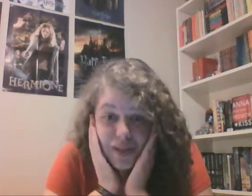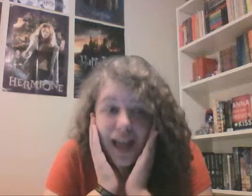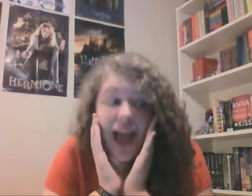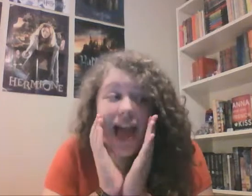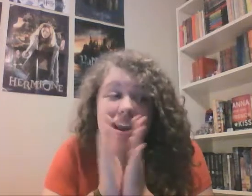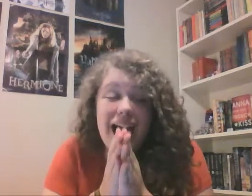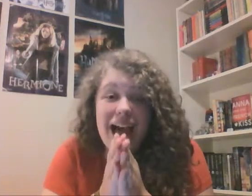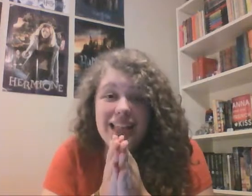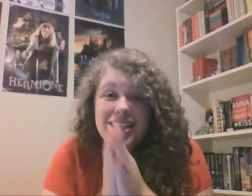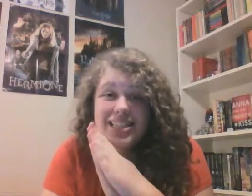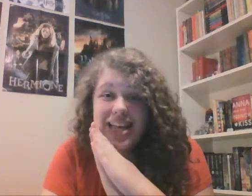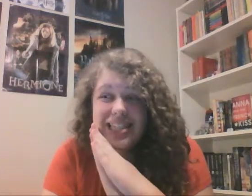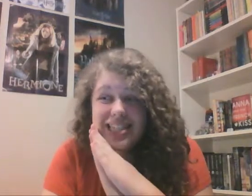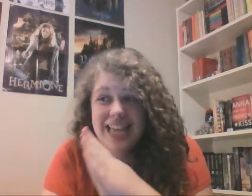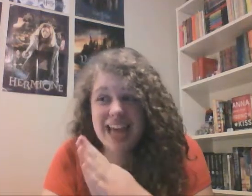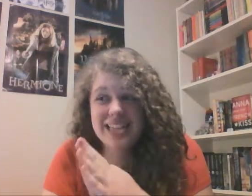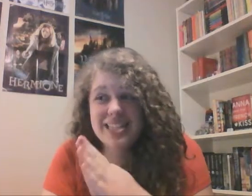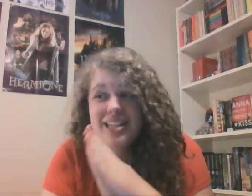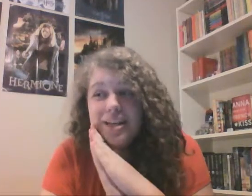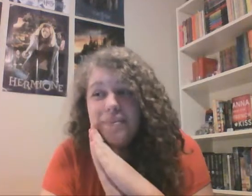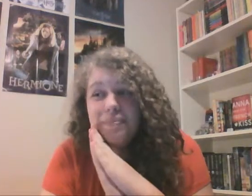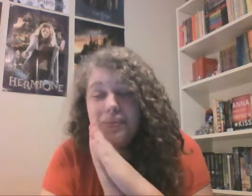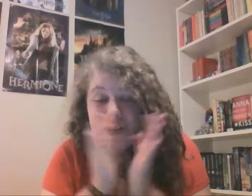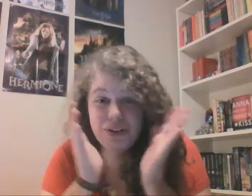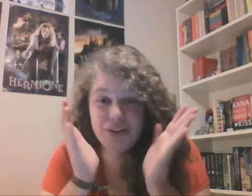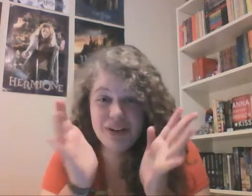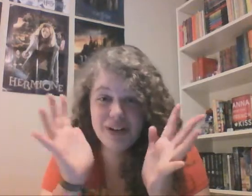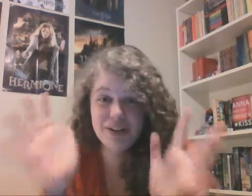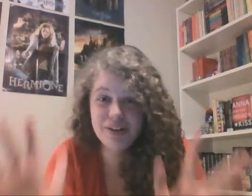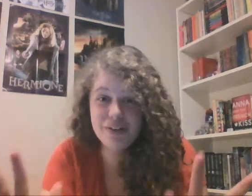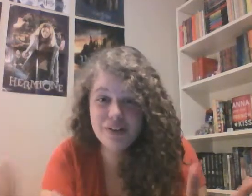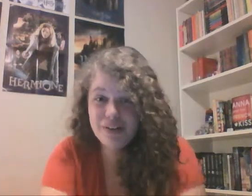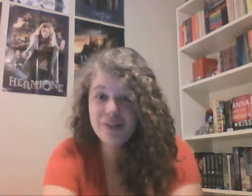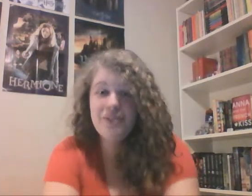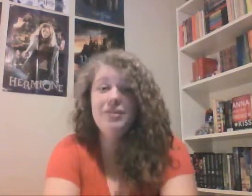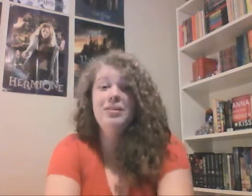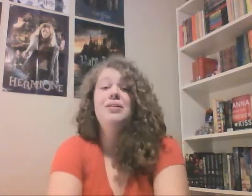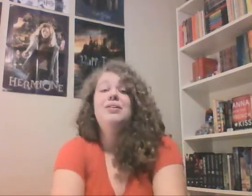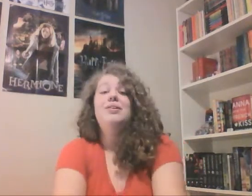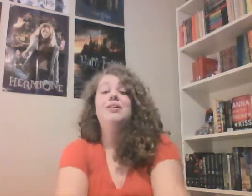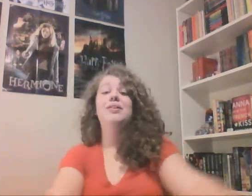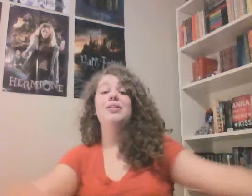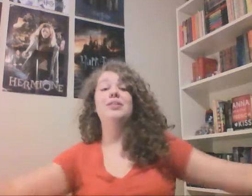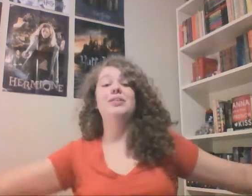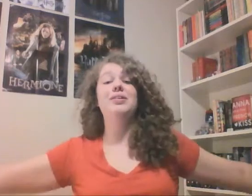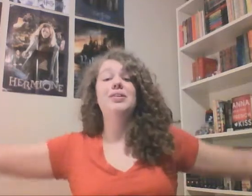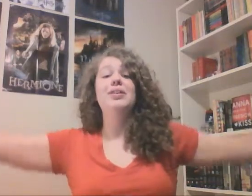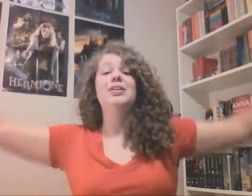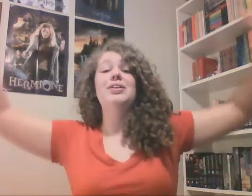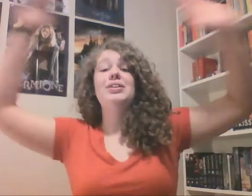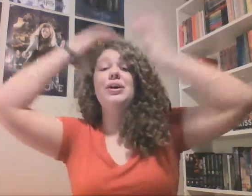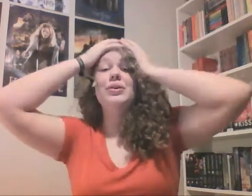And Alec says, yes. Whoa. Oh. Oh. Oh. Oh. Oh. Oh. No.